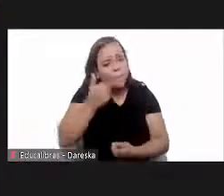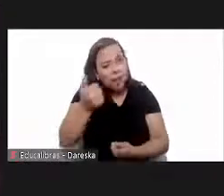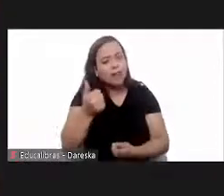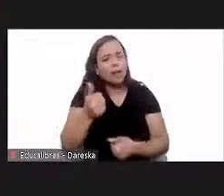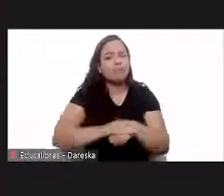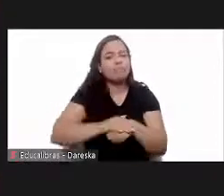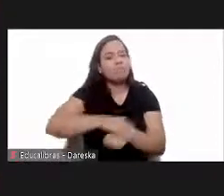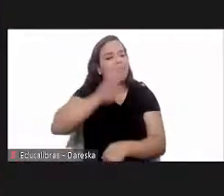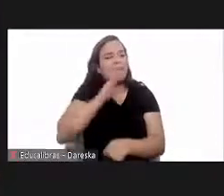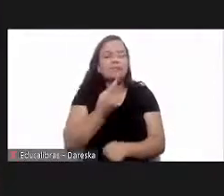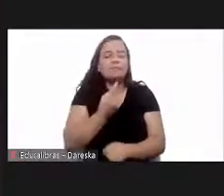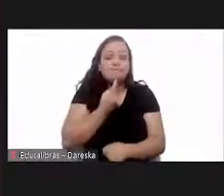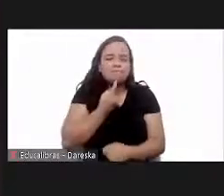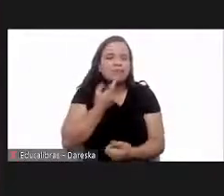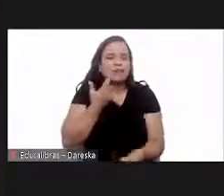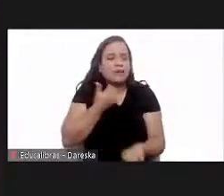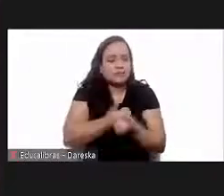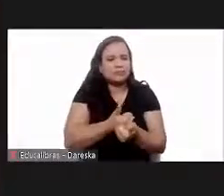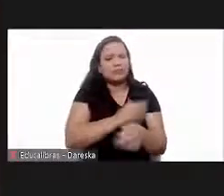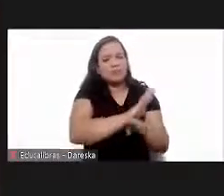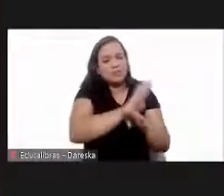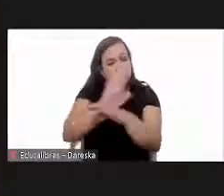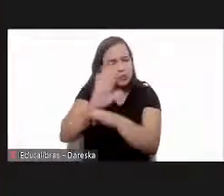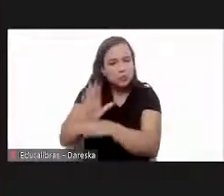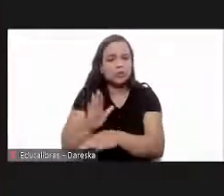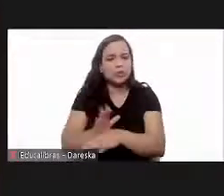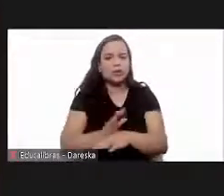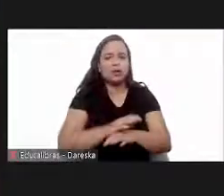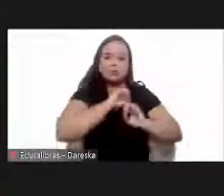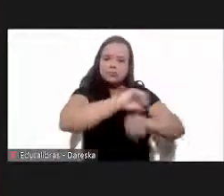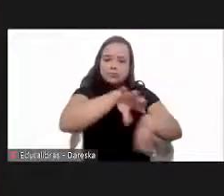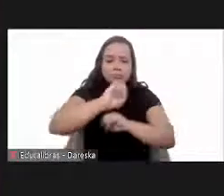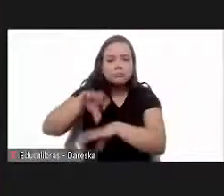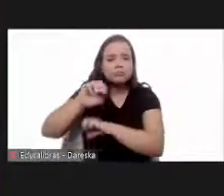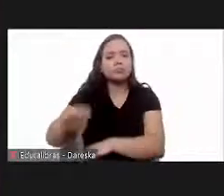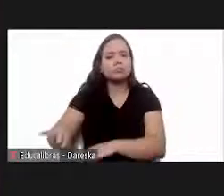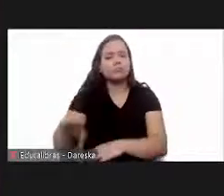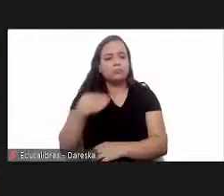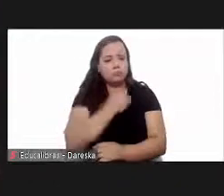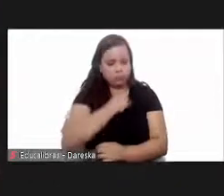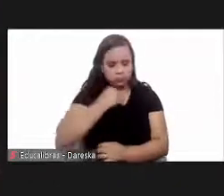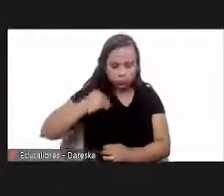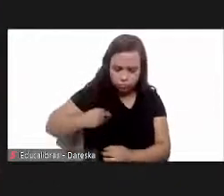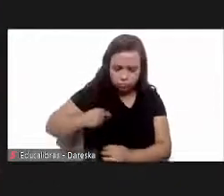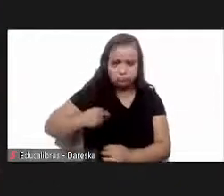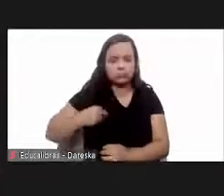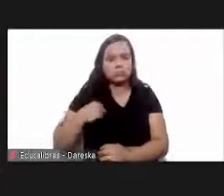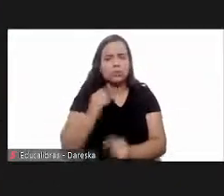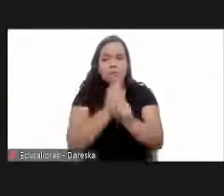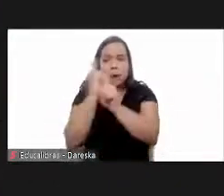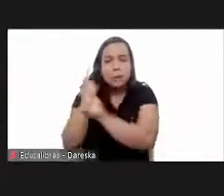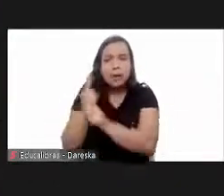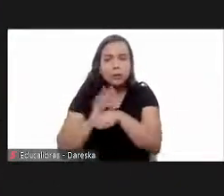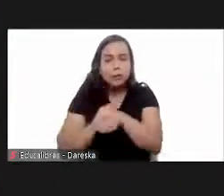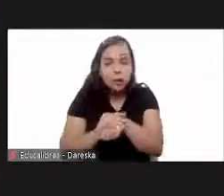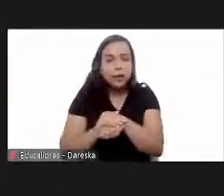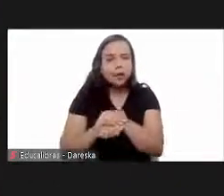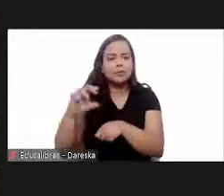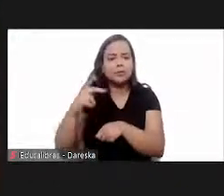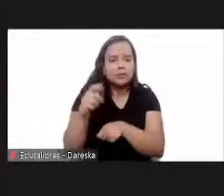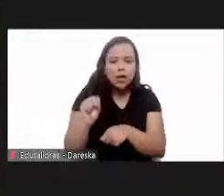and the government should pay closer attention and spraying detecting the disease